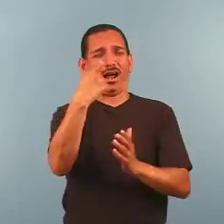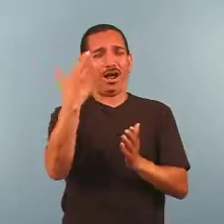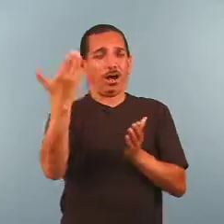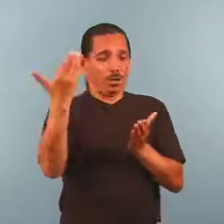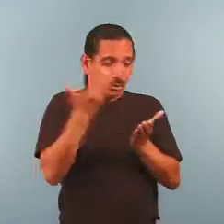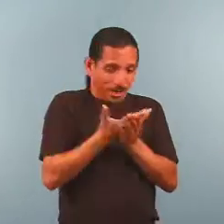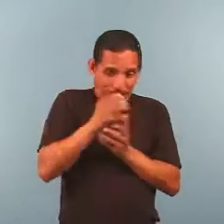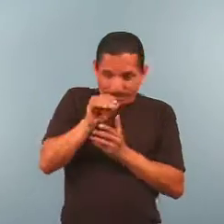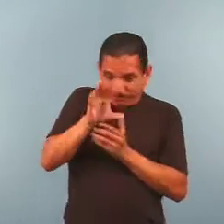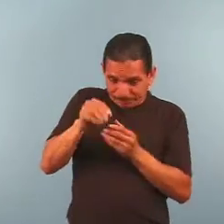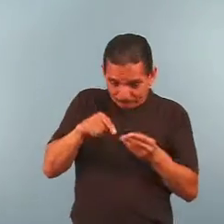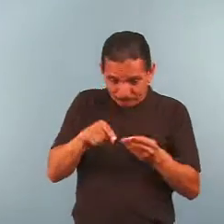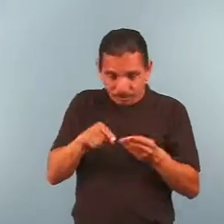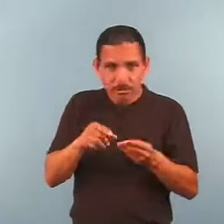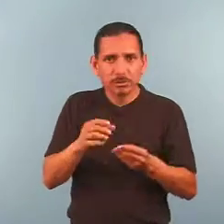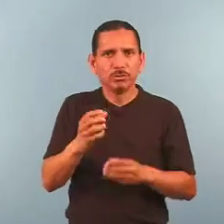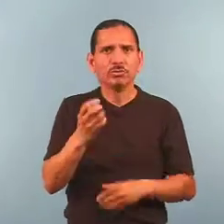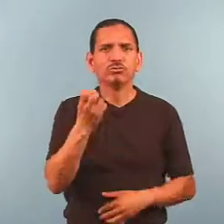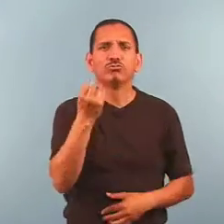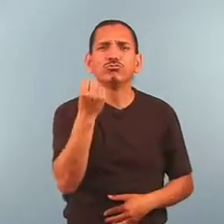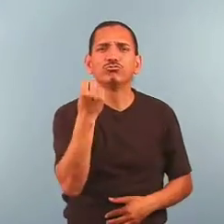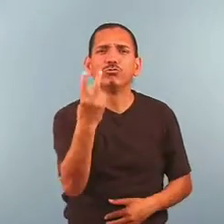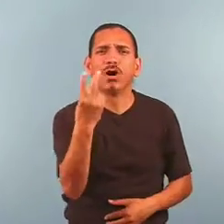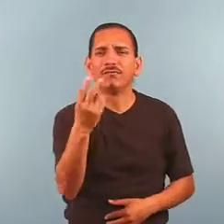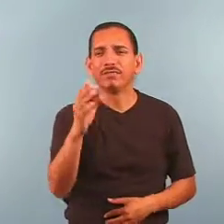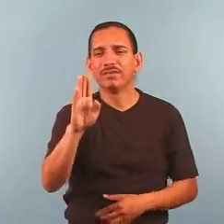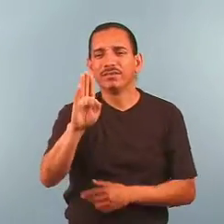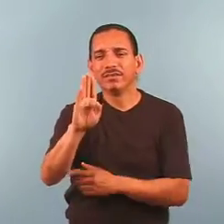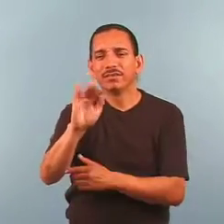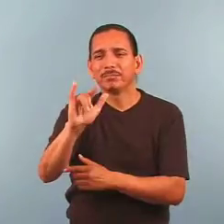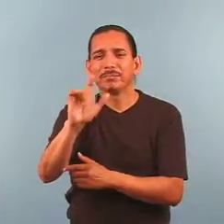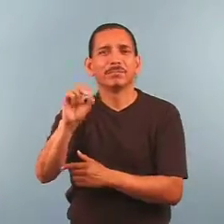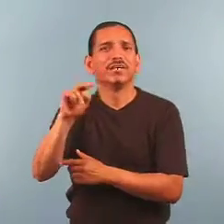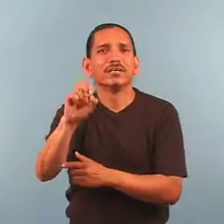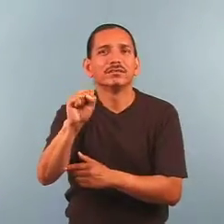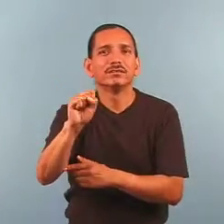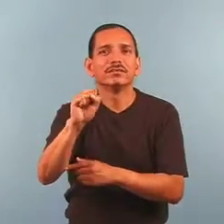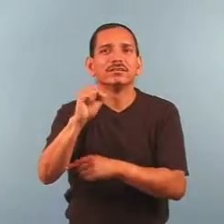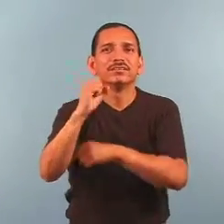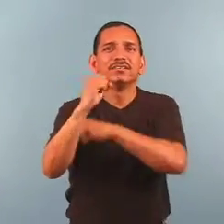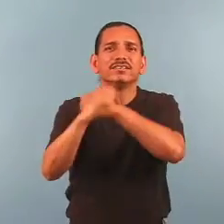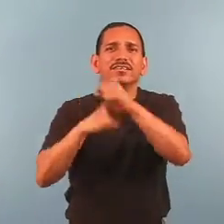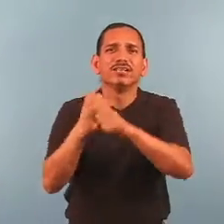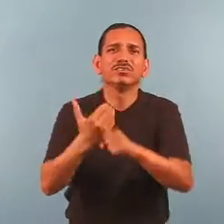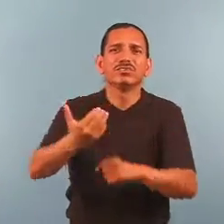But as they were 12 billion years ago